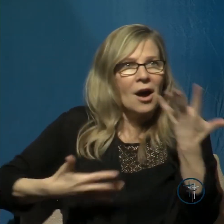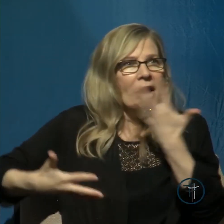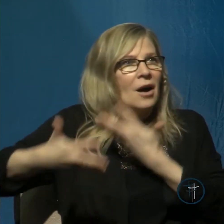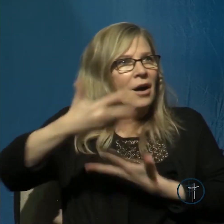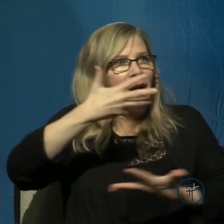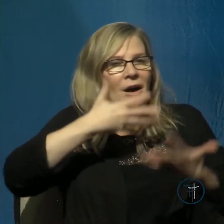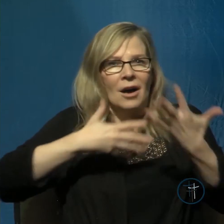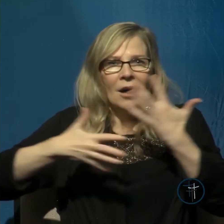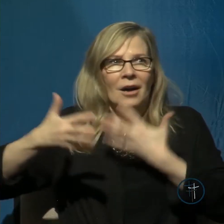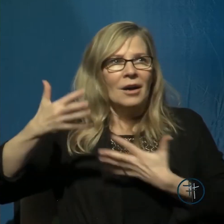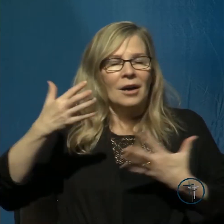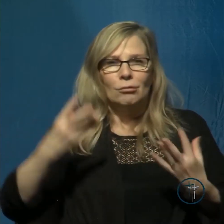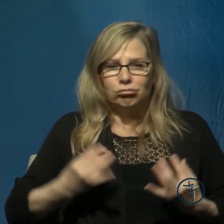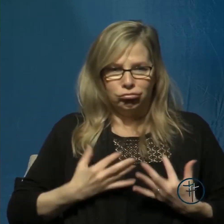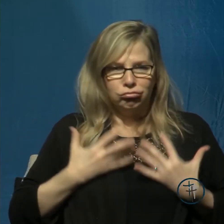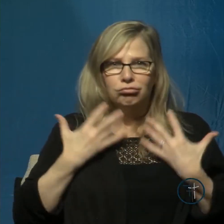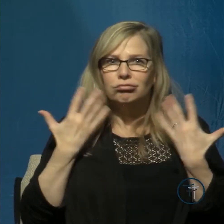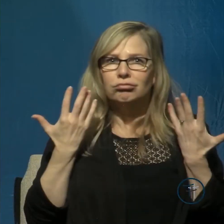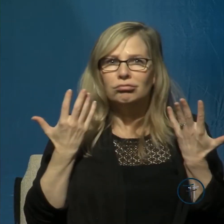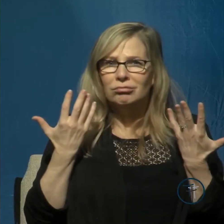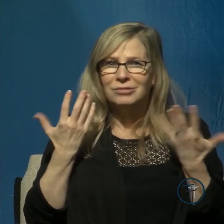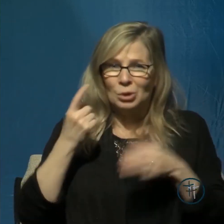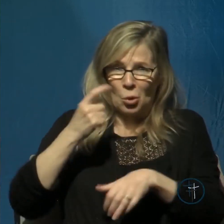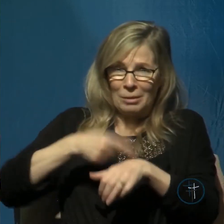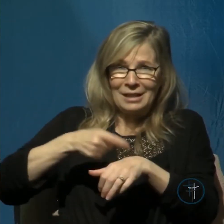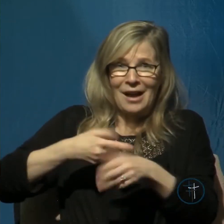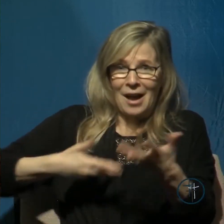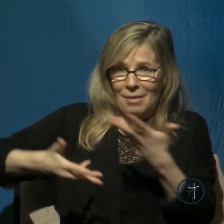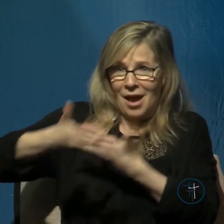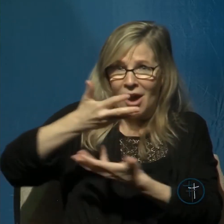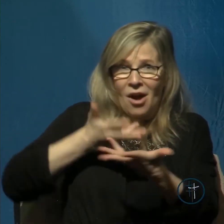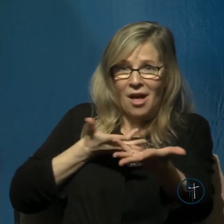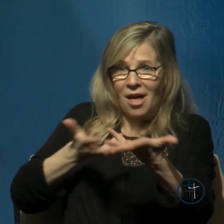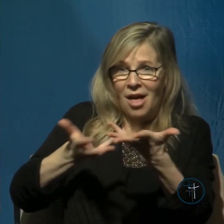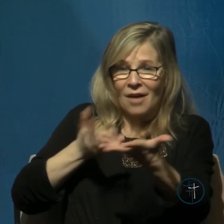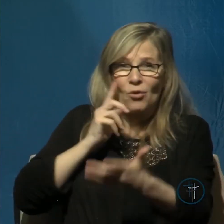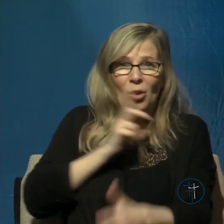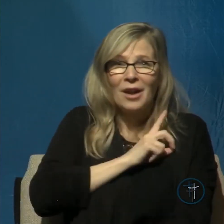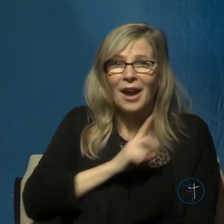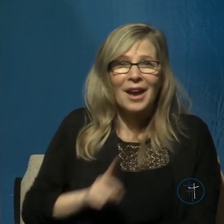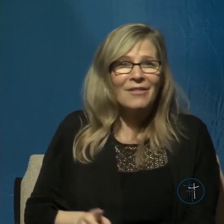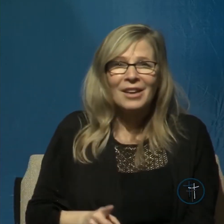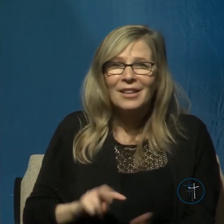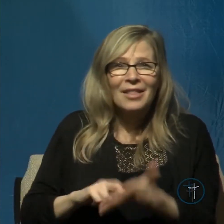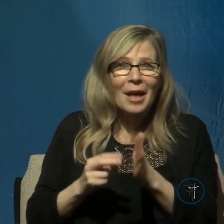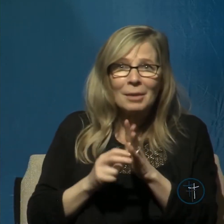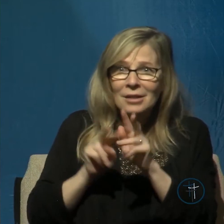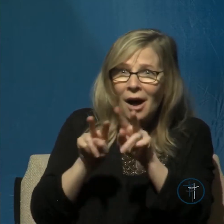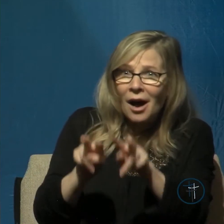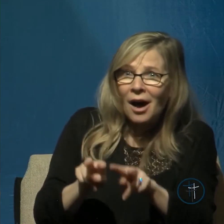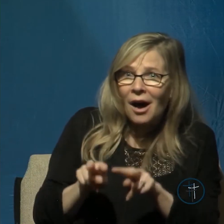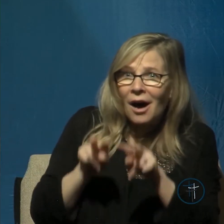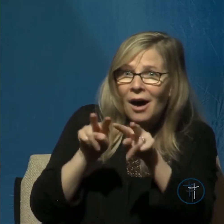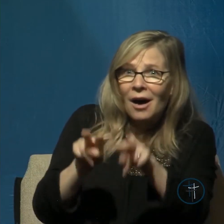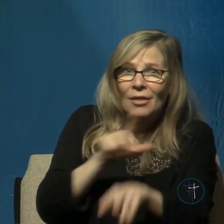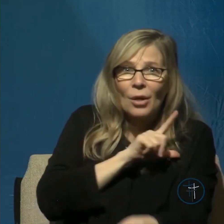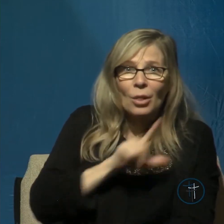so to spend time in that tent for David it was to spend time gazing upon the beauty of the Lord meditating